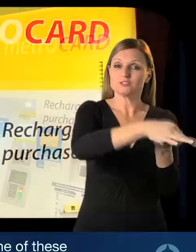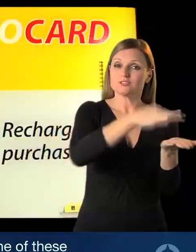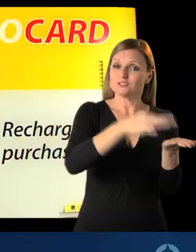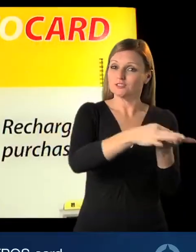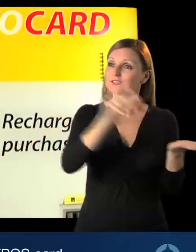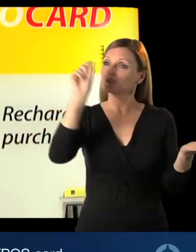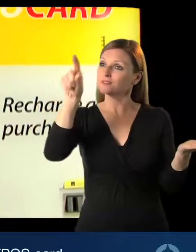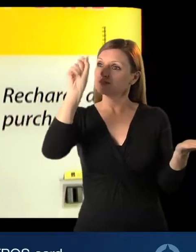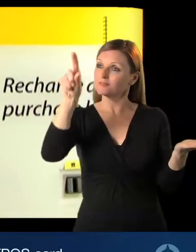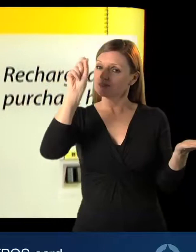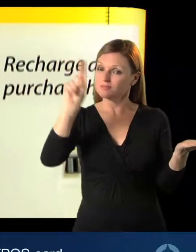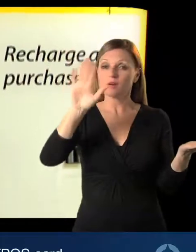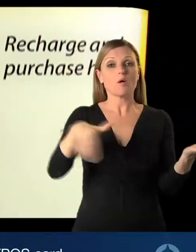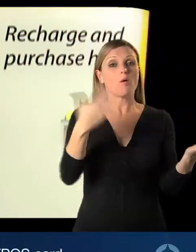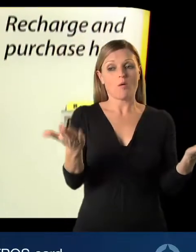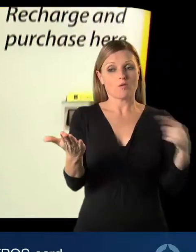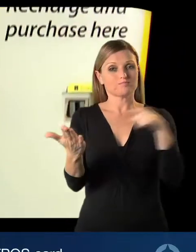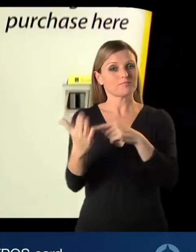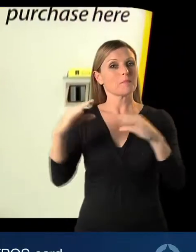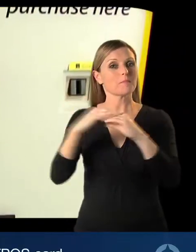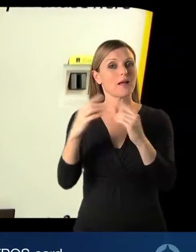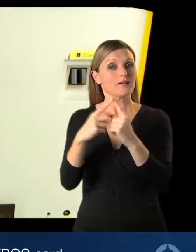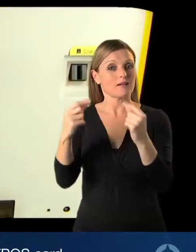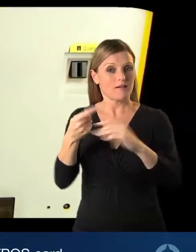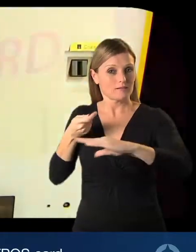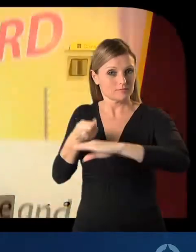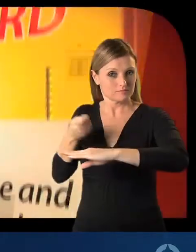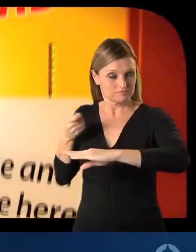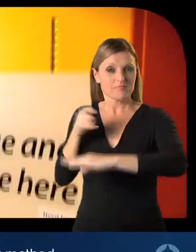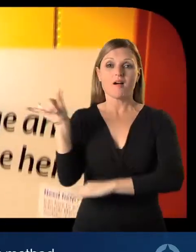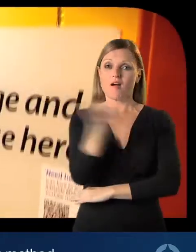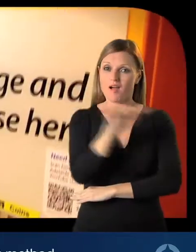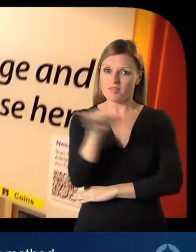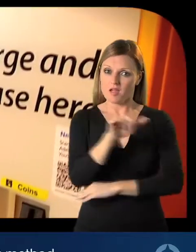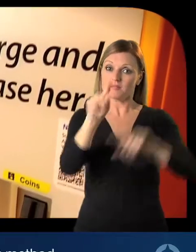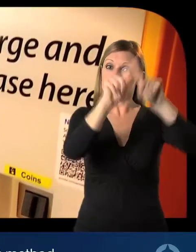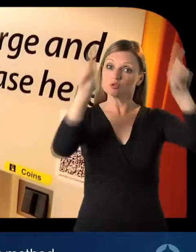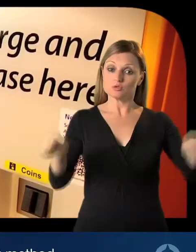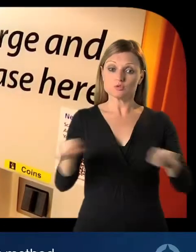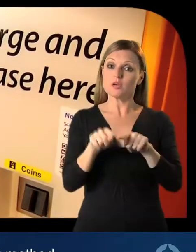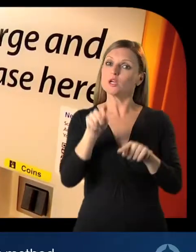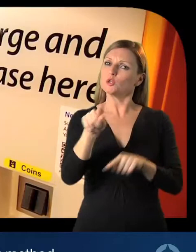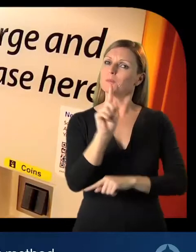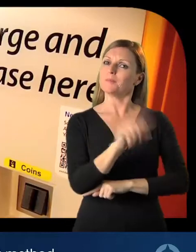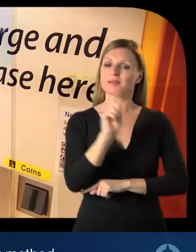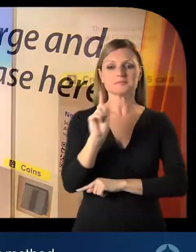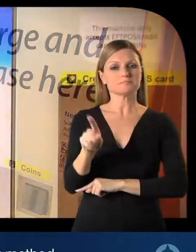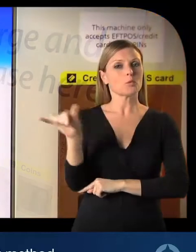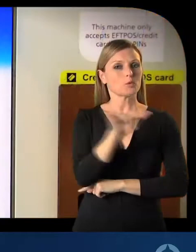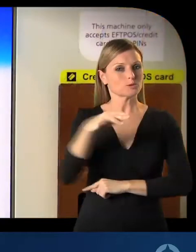station they accept coins notes or an FTPOS card but you cannot mix your payment method